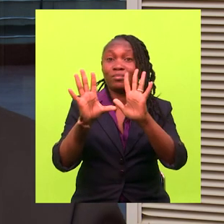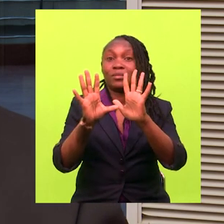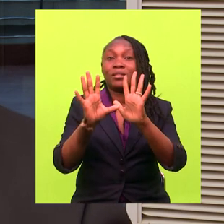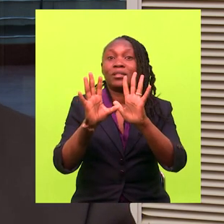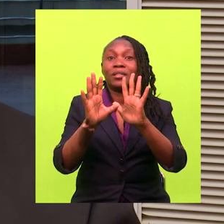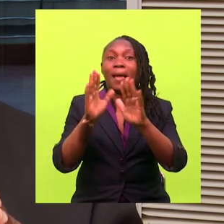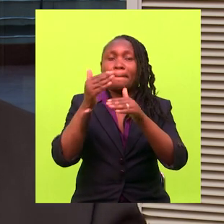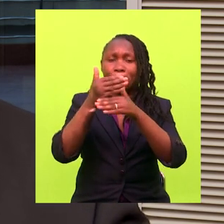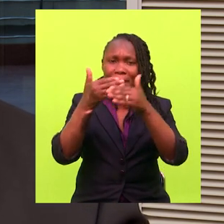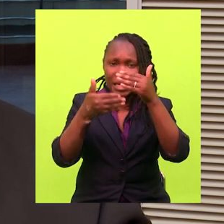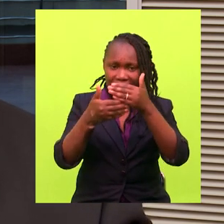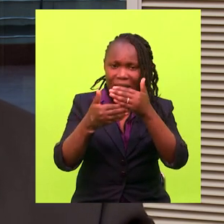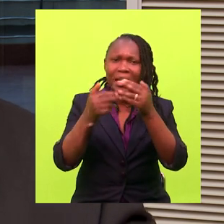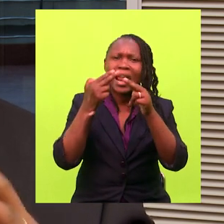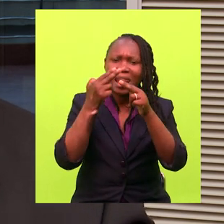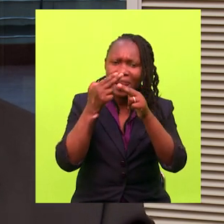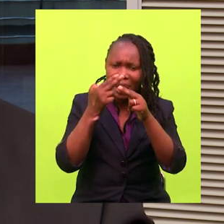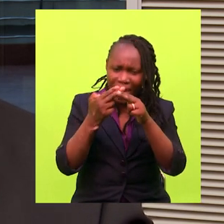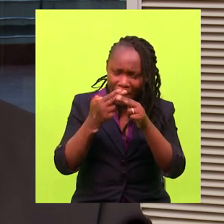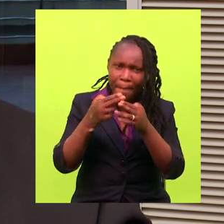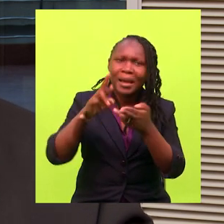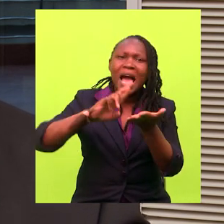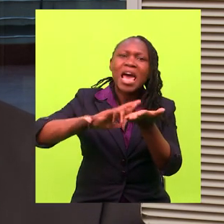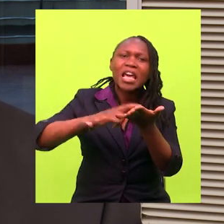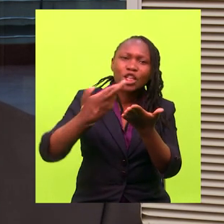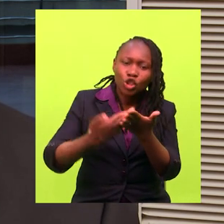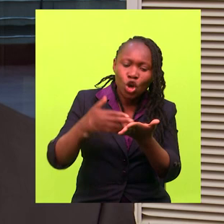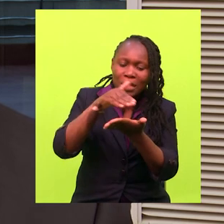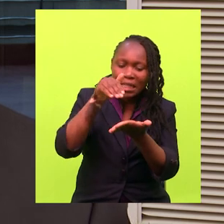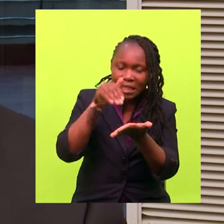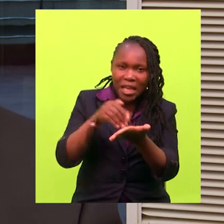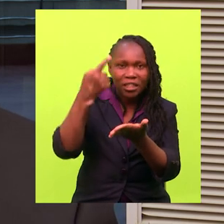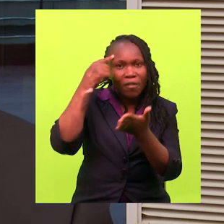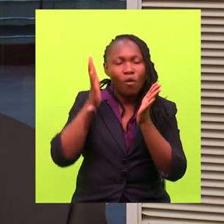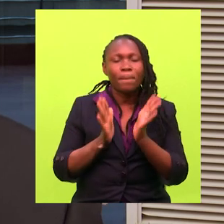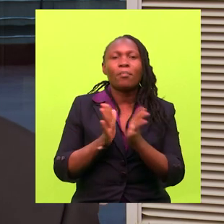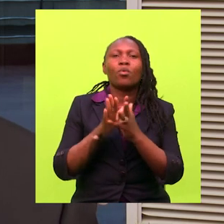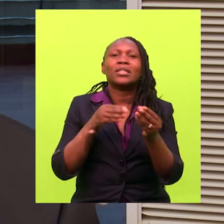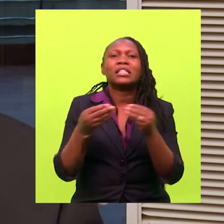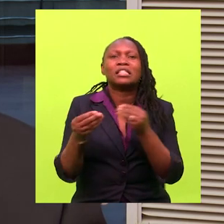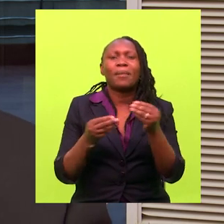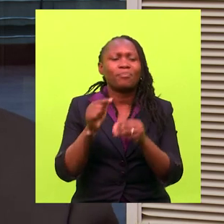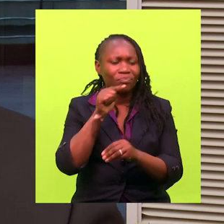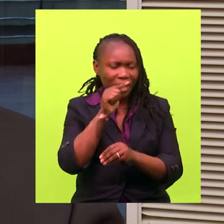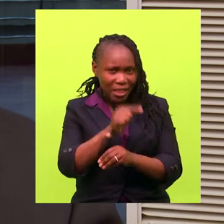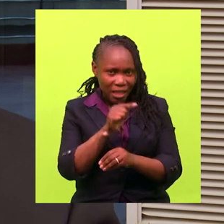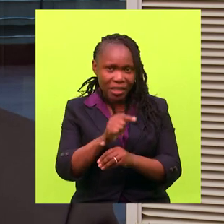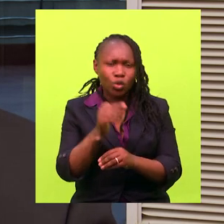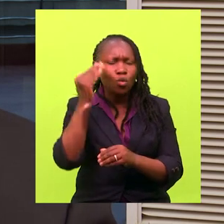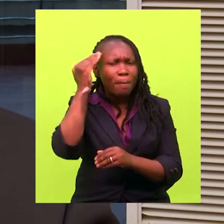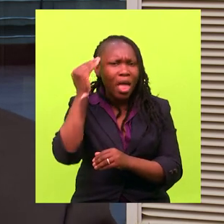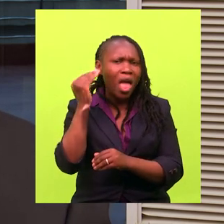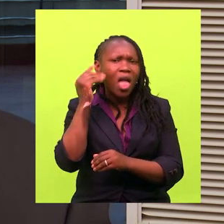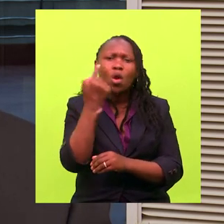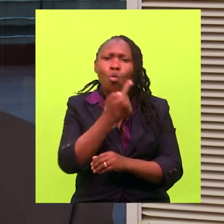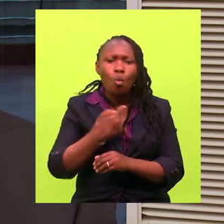what we call a resource centre for persons with disability. That will be headed